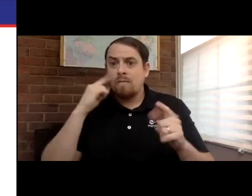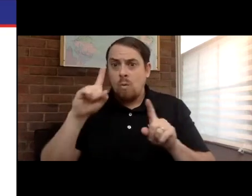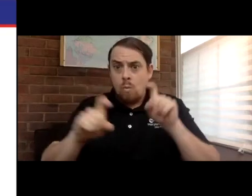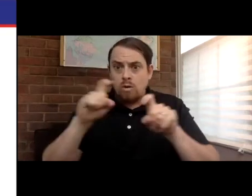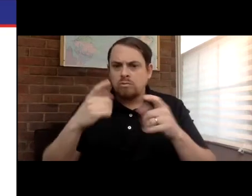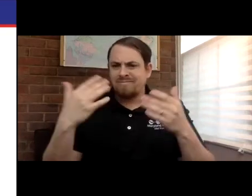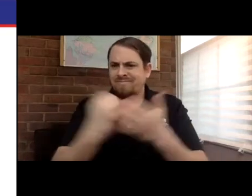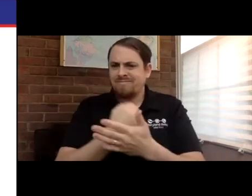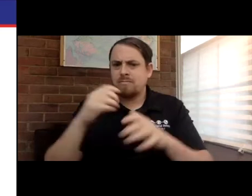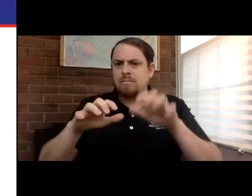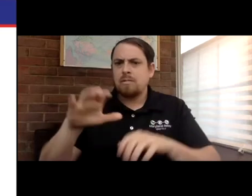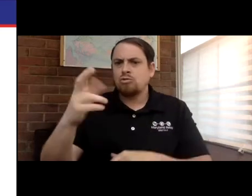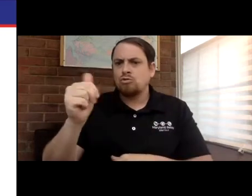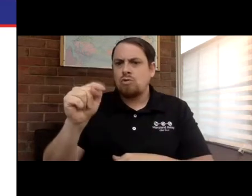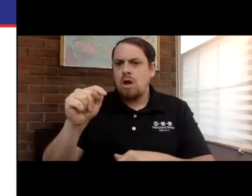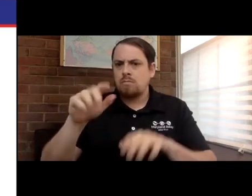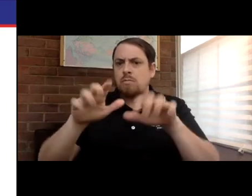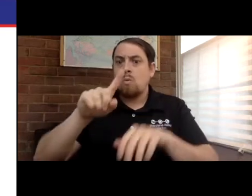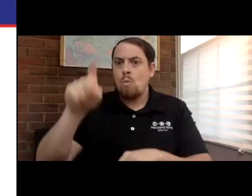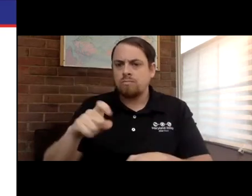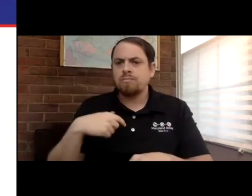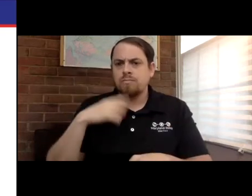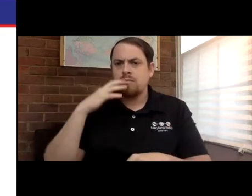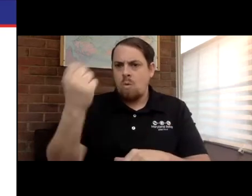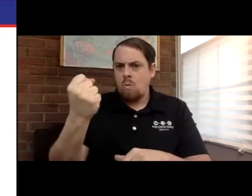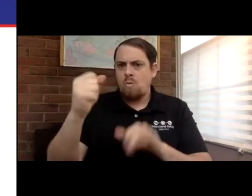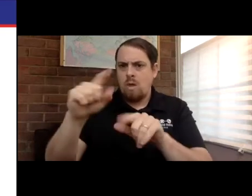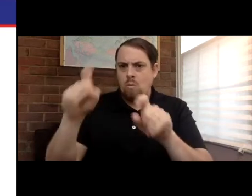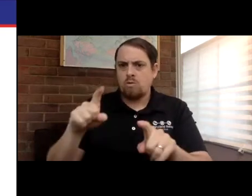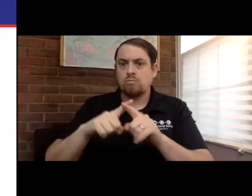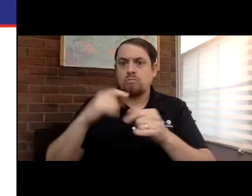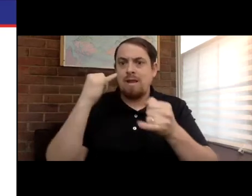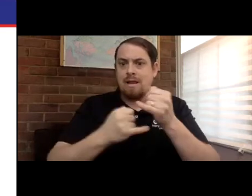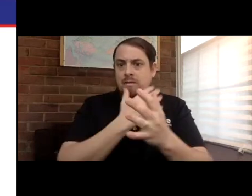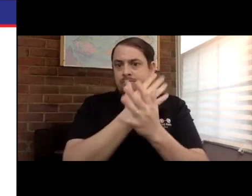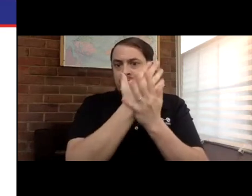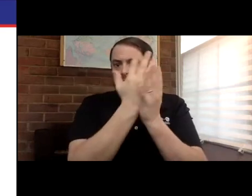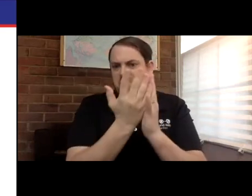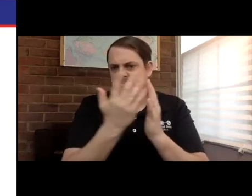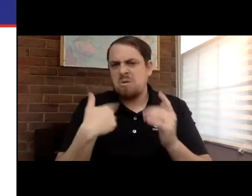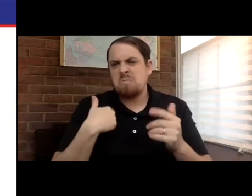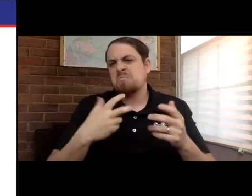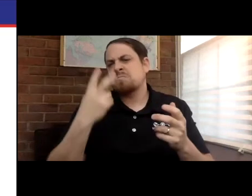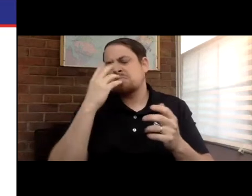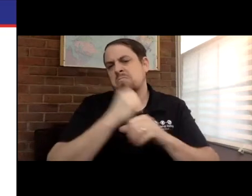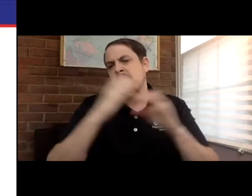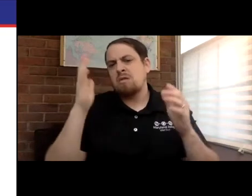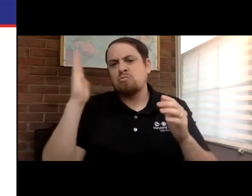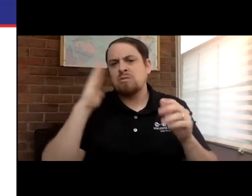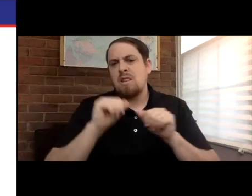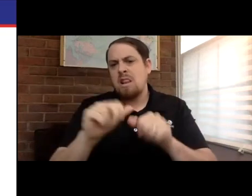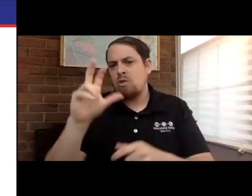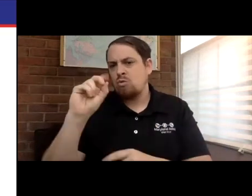forward in terms of telecommunication technology. Feel free to put any questions you have in the chat box. We will be holding those to the end of the